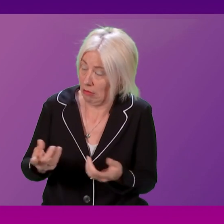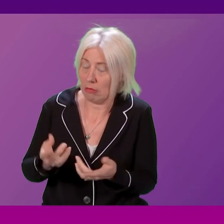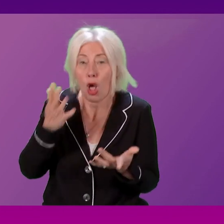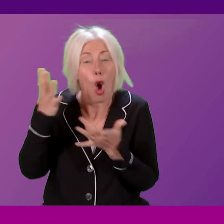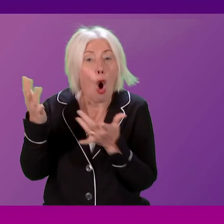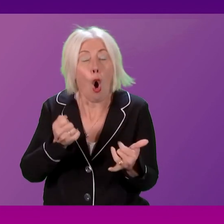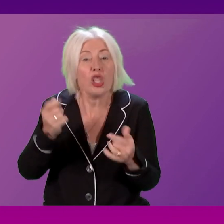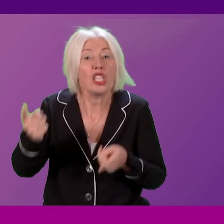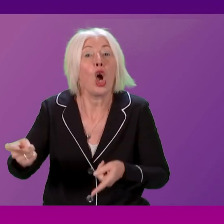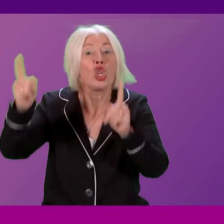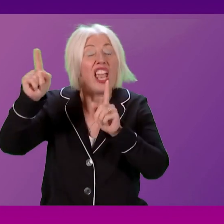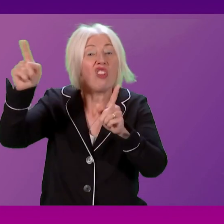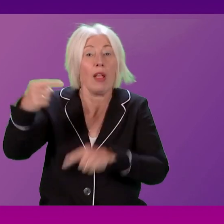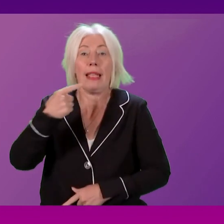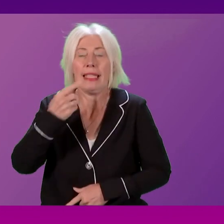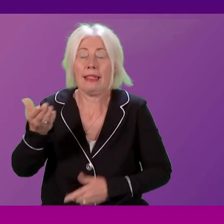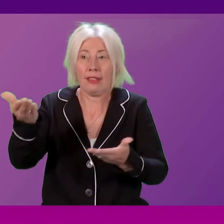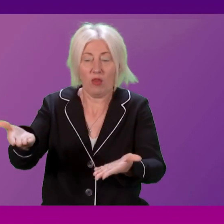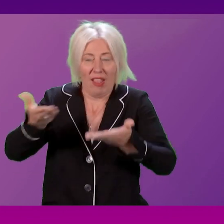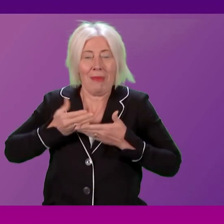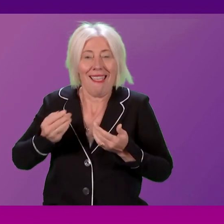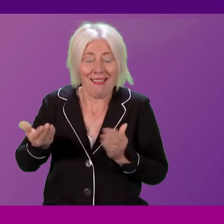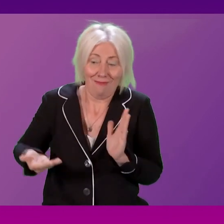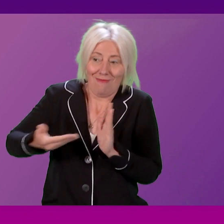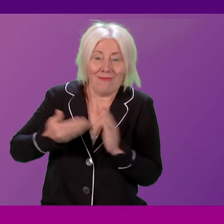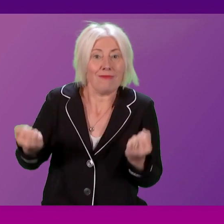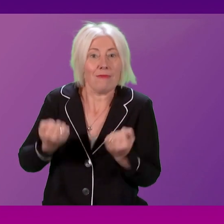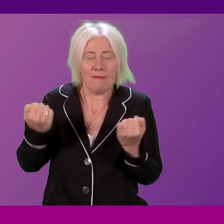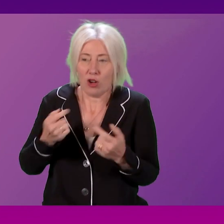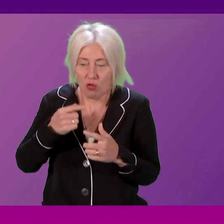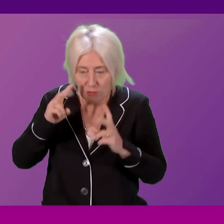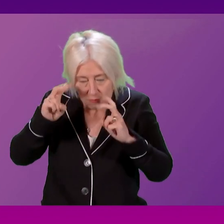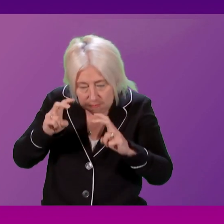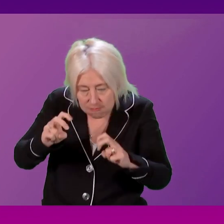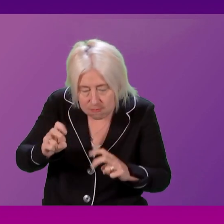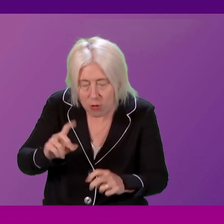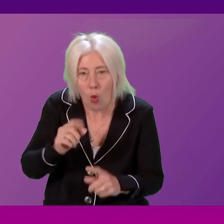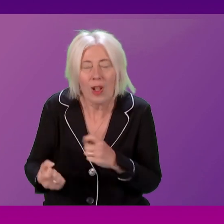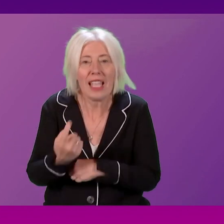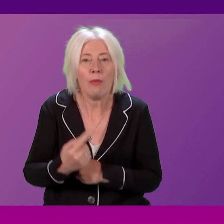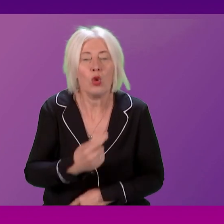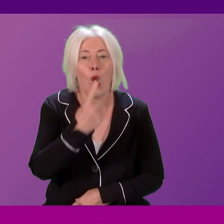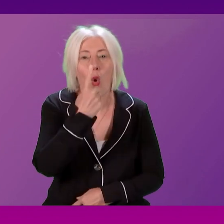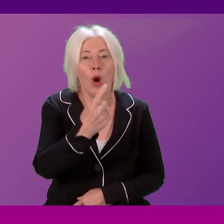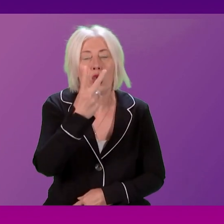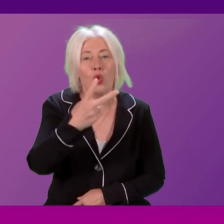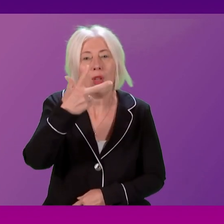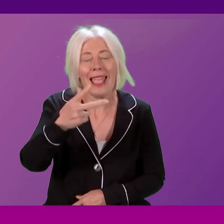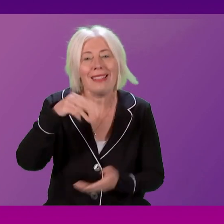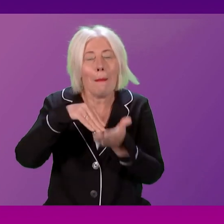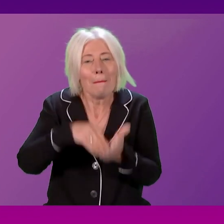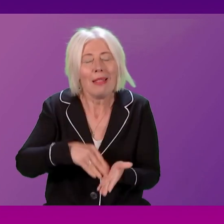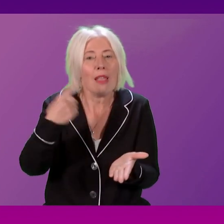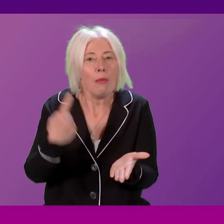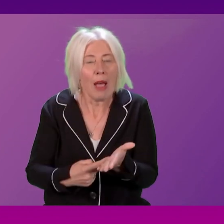says he needs extra powers in order to find out what's happened to £128 million of